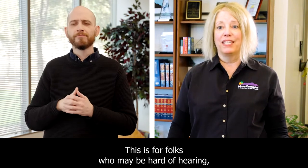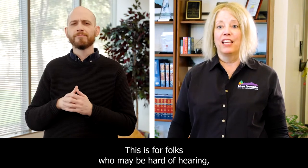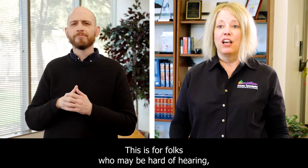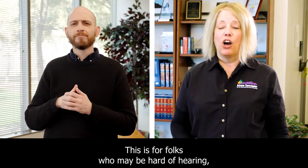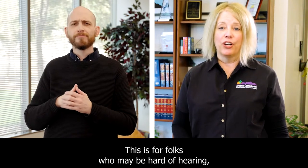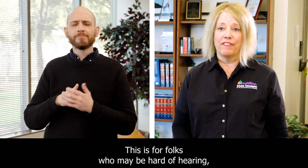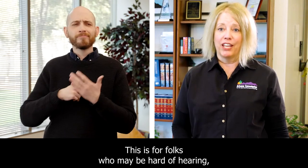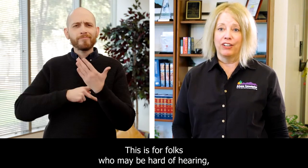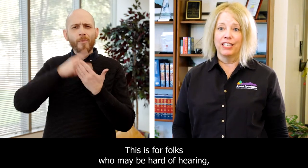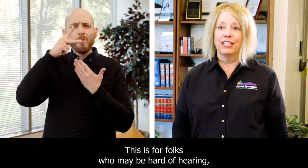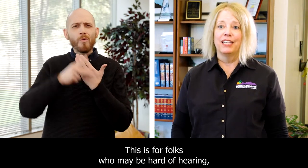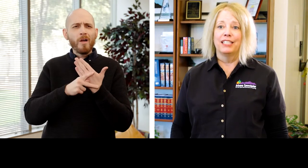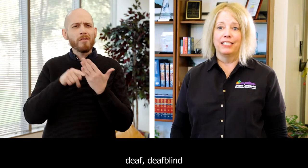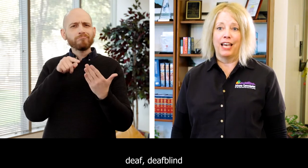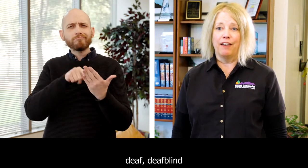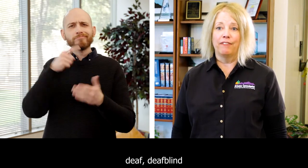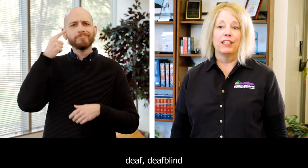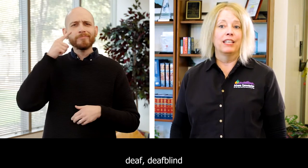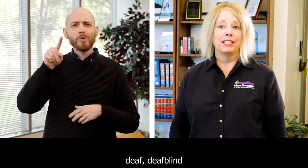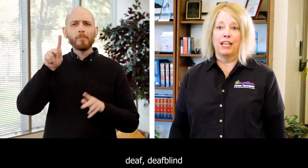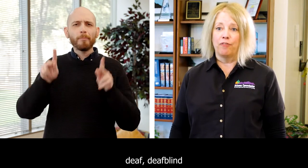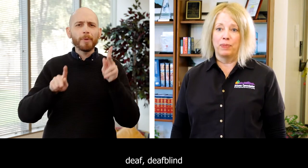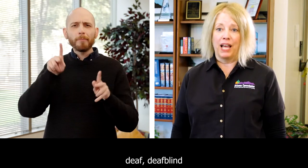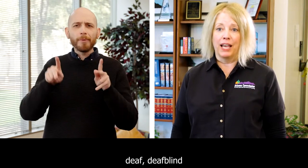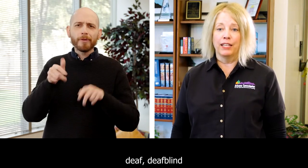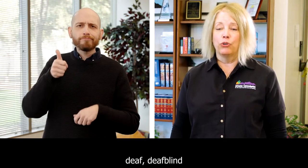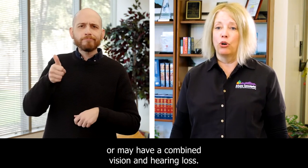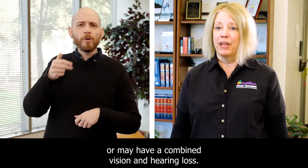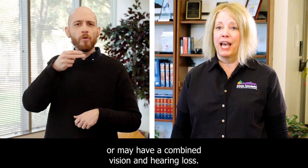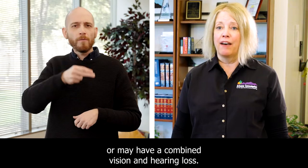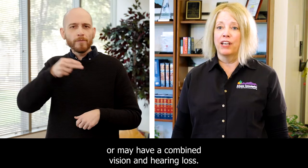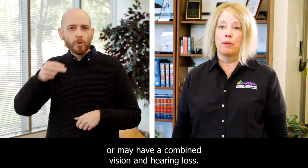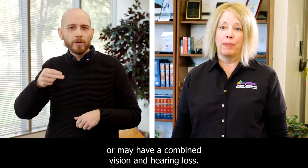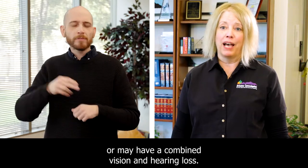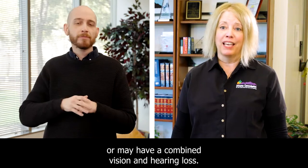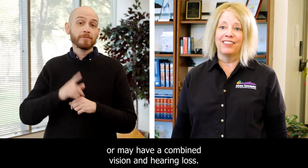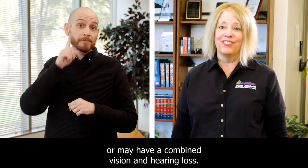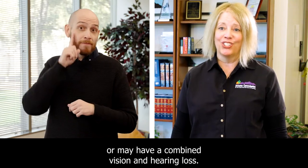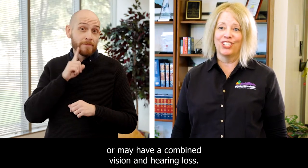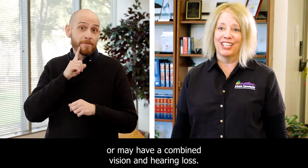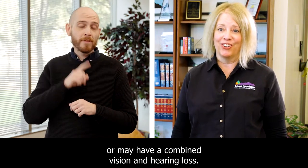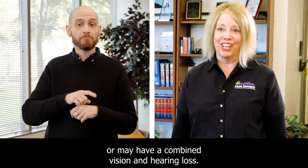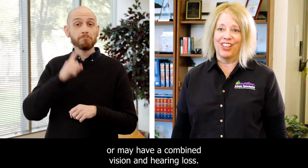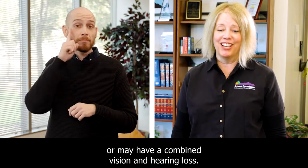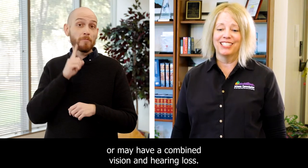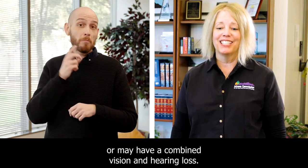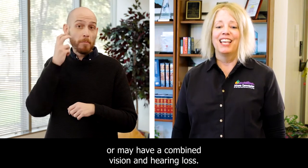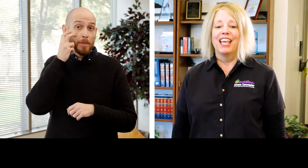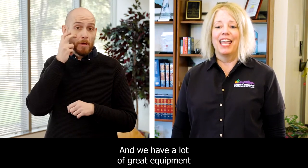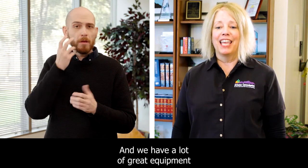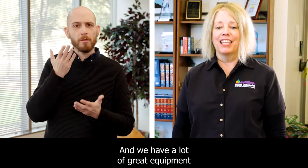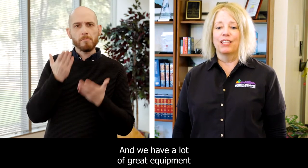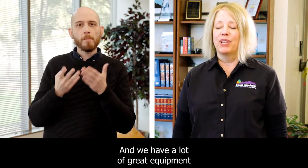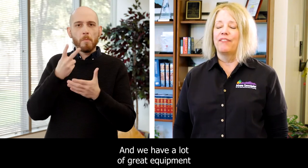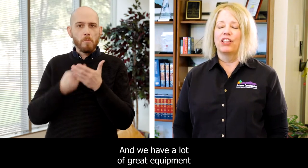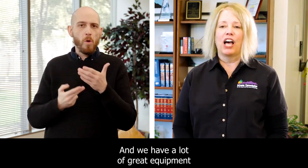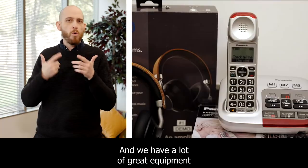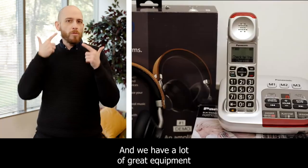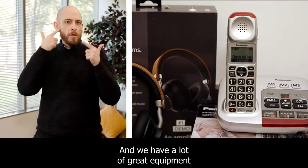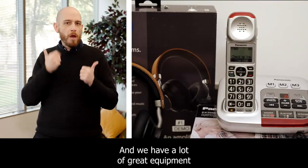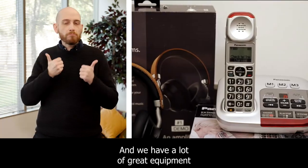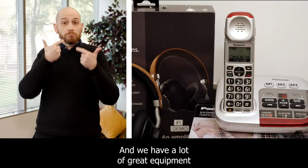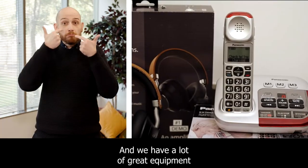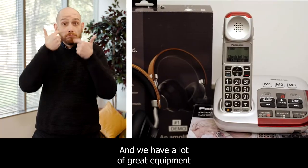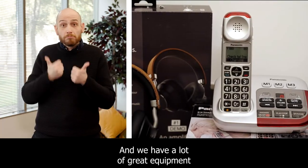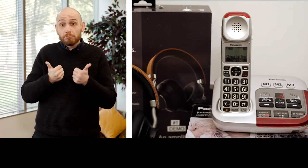that may be hard of hearing, deaf, deaf-blind, or may have a combined vision and hearing loss, and we have a